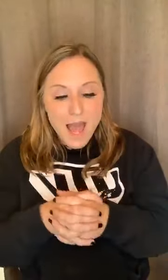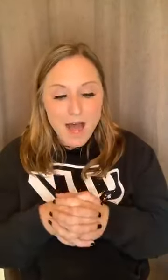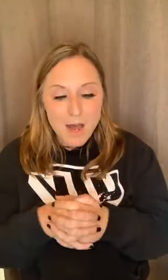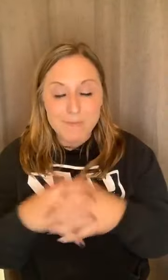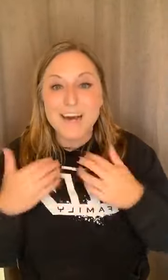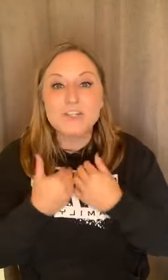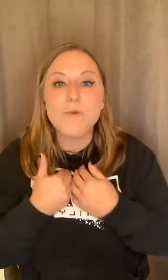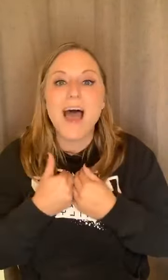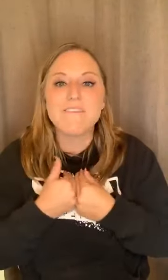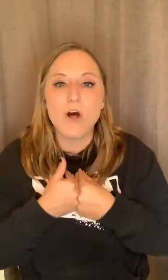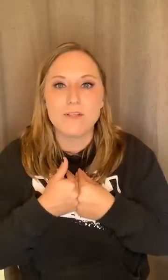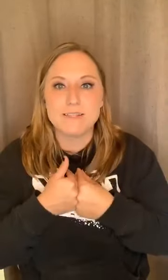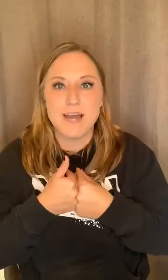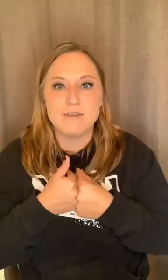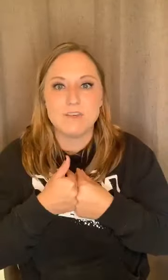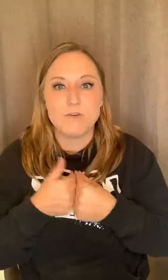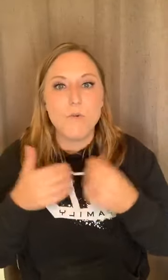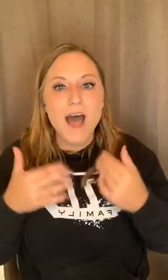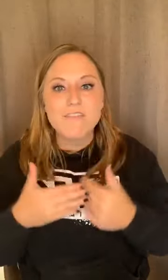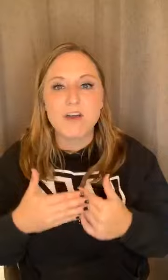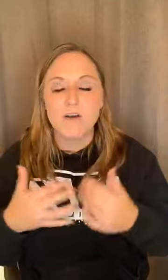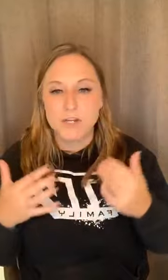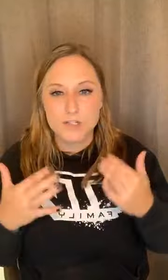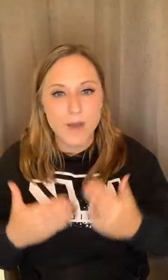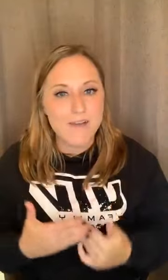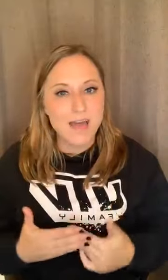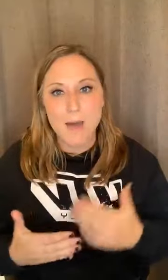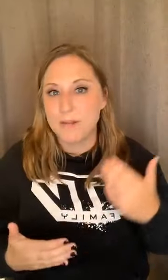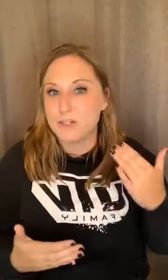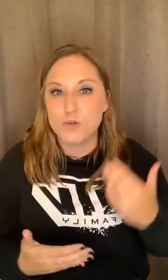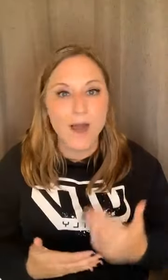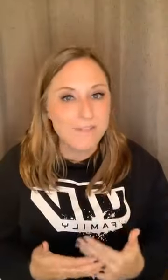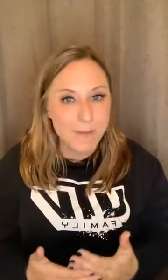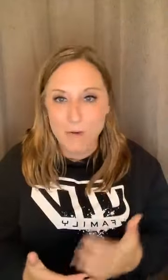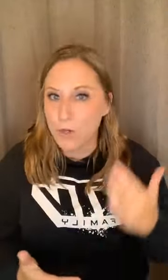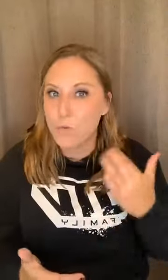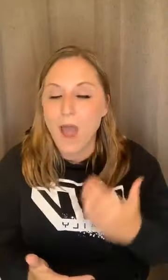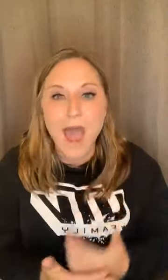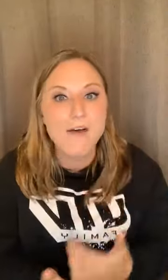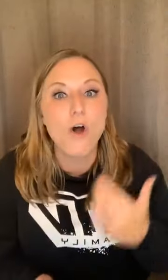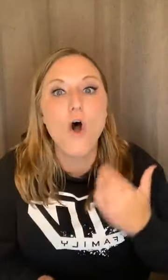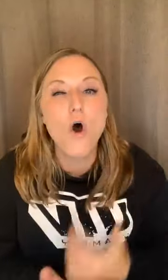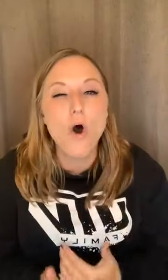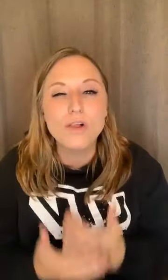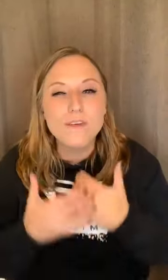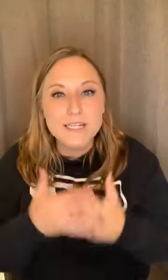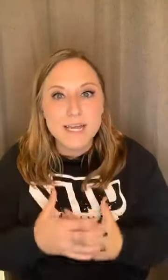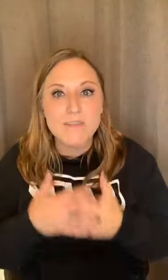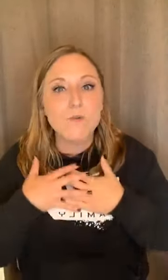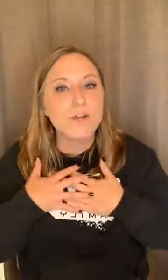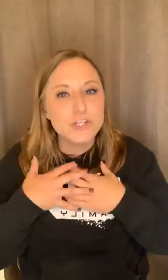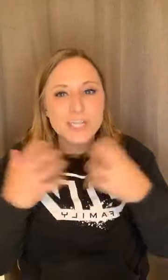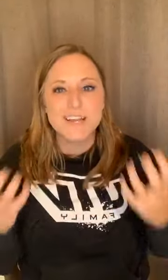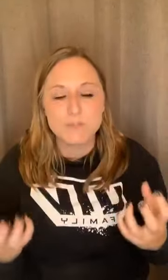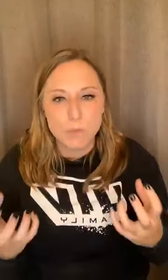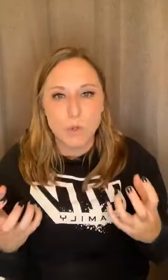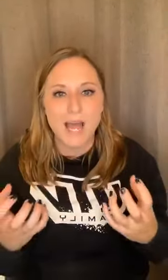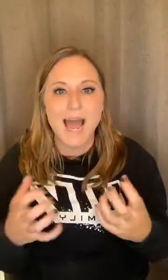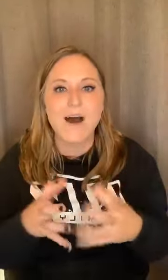Um, because you have it all inside of you, you have the confidence, you have the happiness, you have the power, you have all of it inside of you. We just have to pull it out.